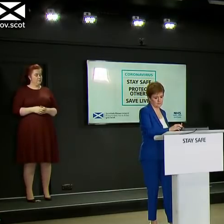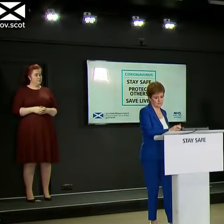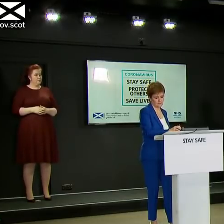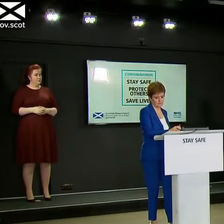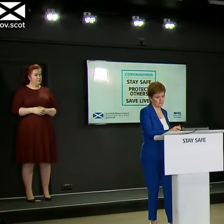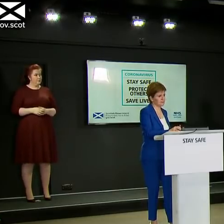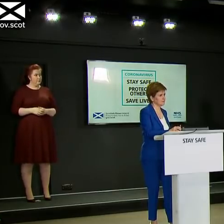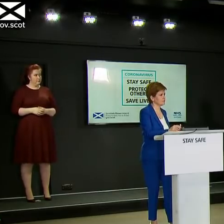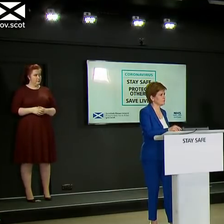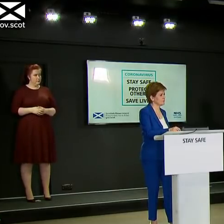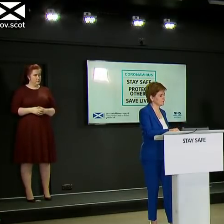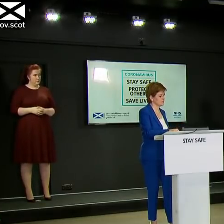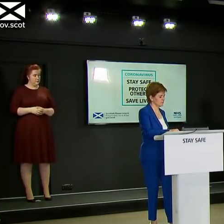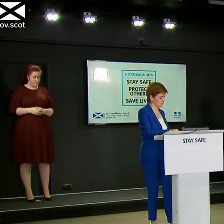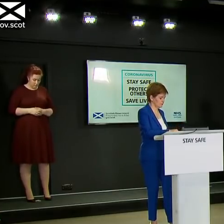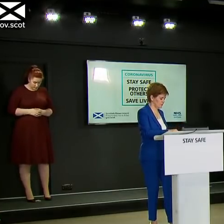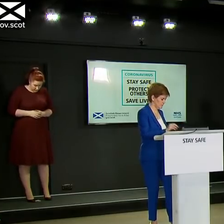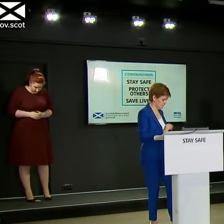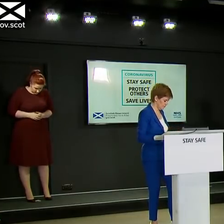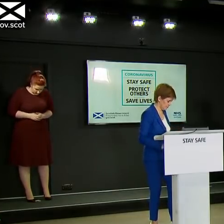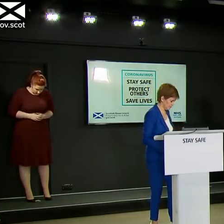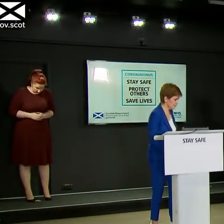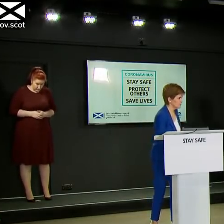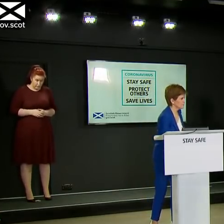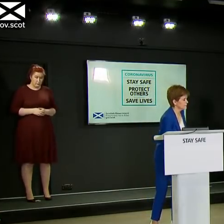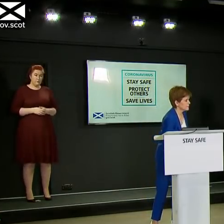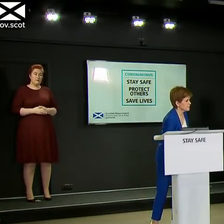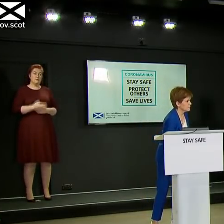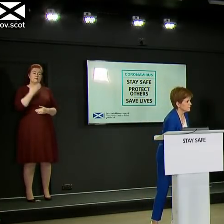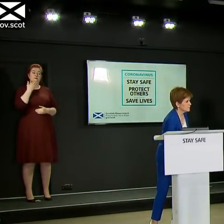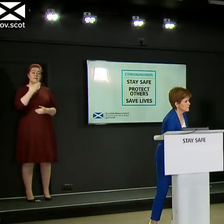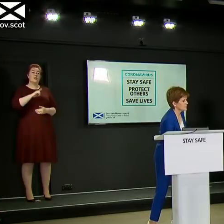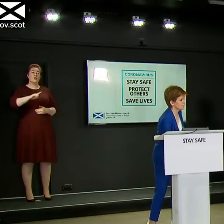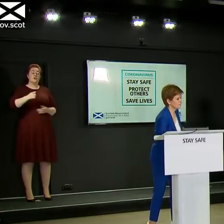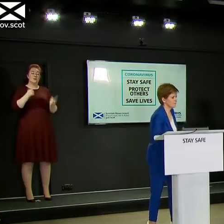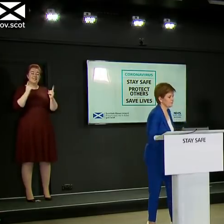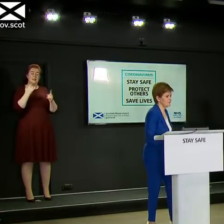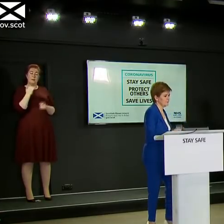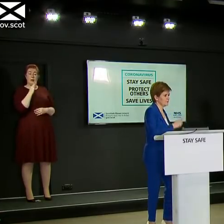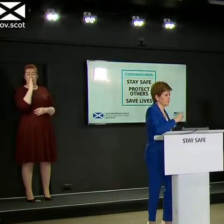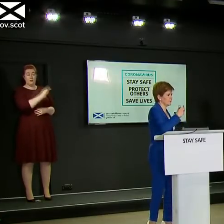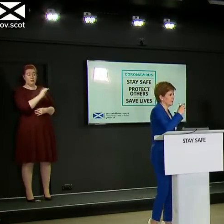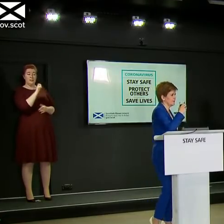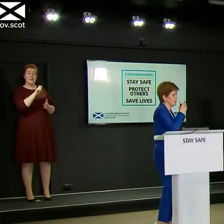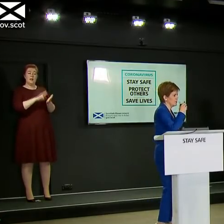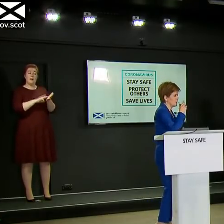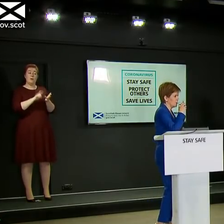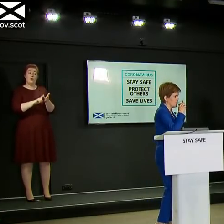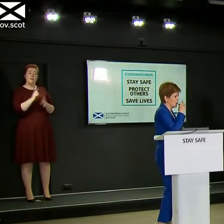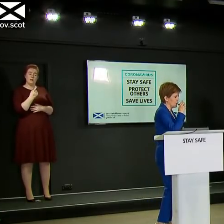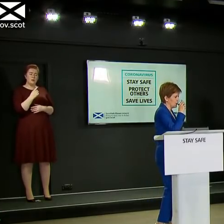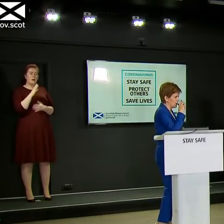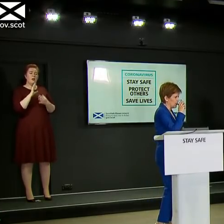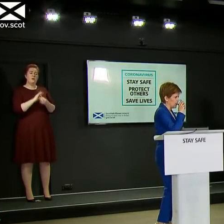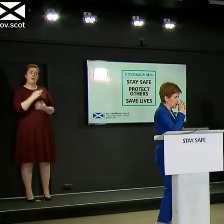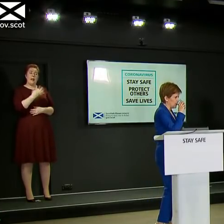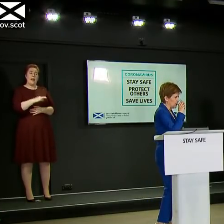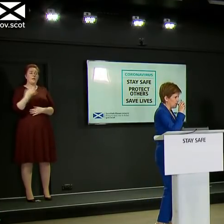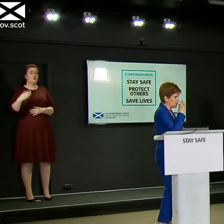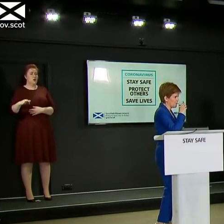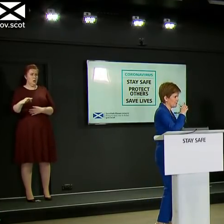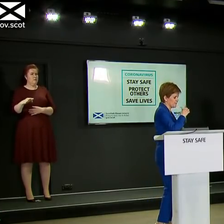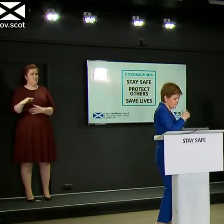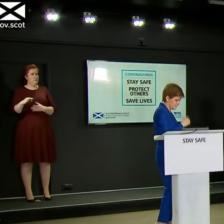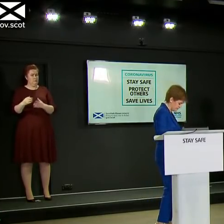Hi, thank you, First Minister. Perhaps one for maybe the CMO first to address. Just on the Lanarkshire outbreak, how